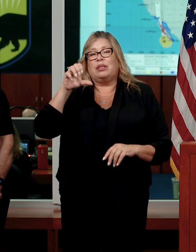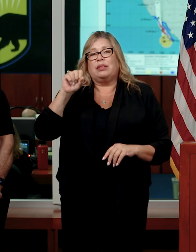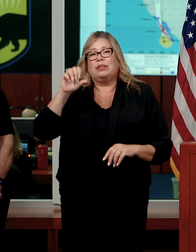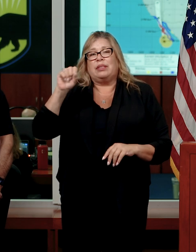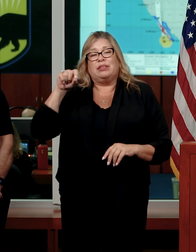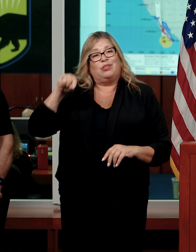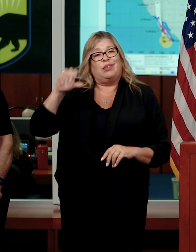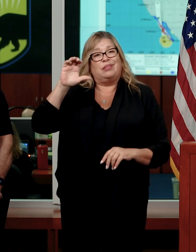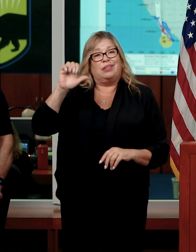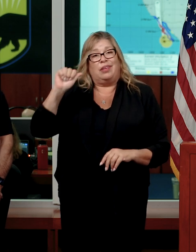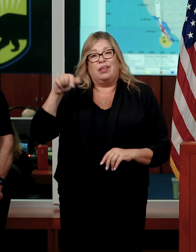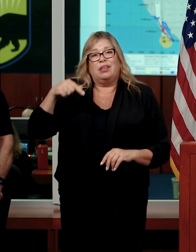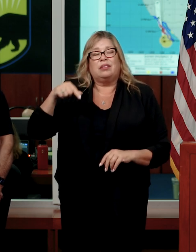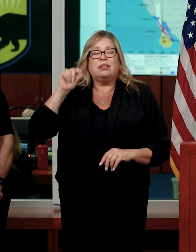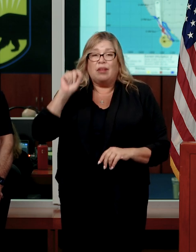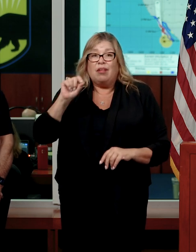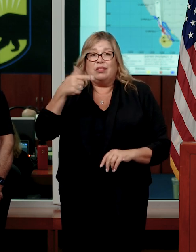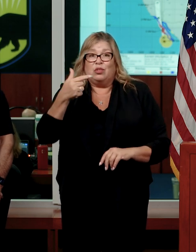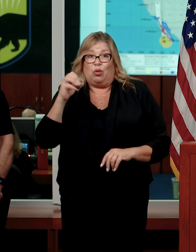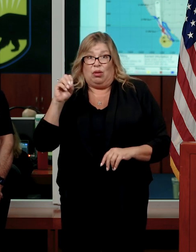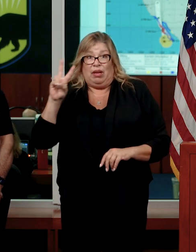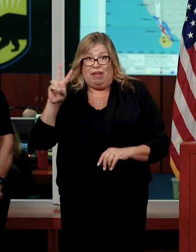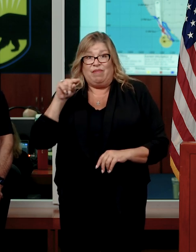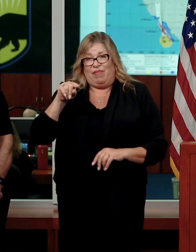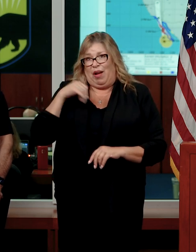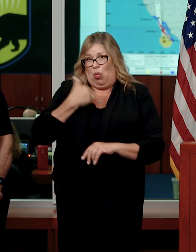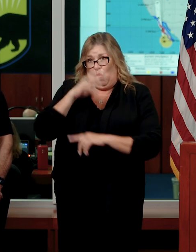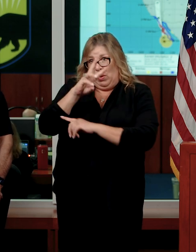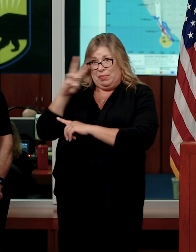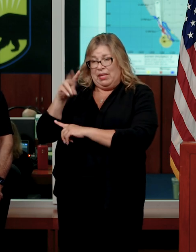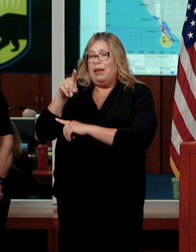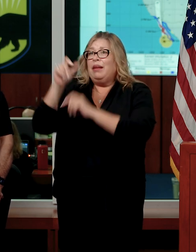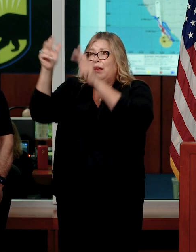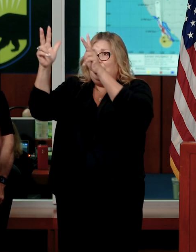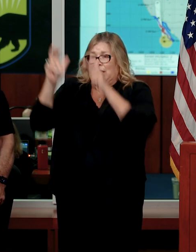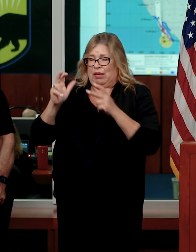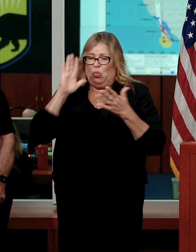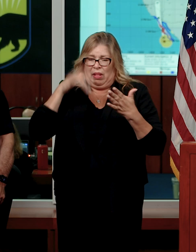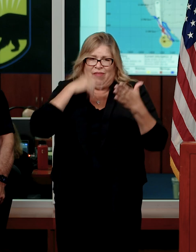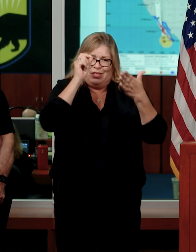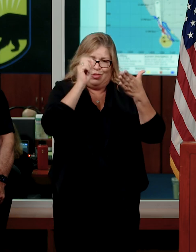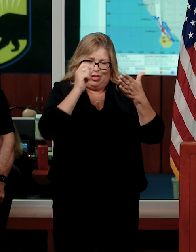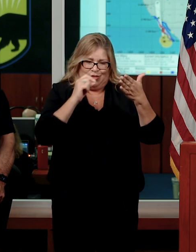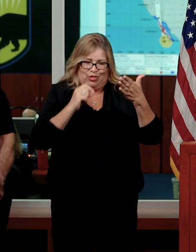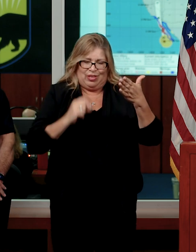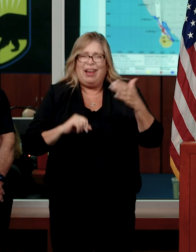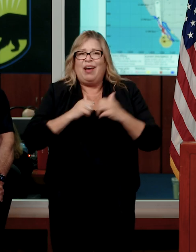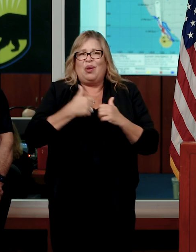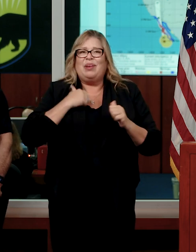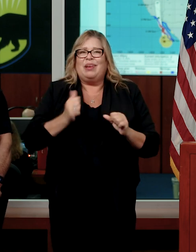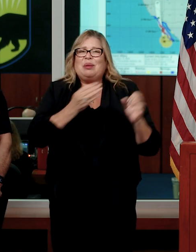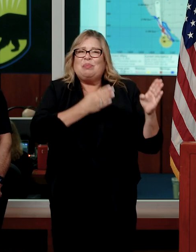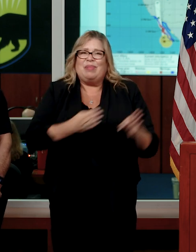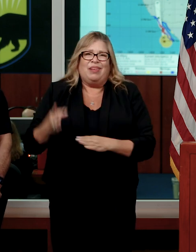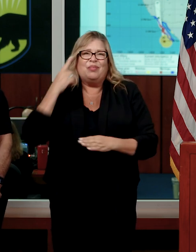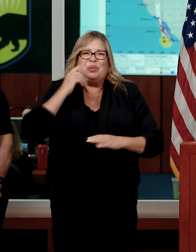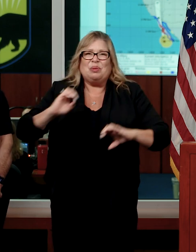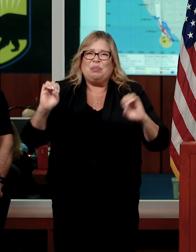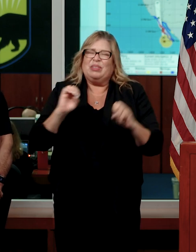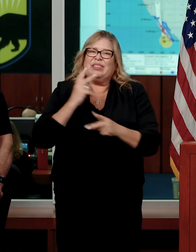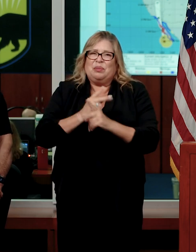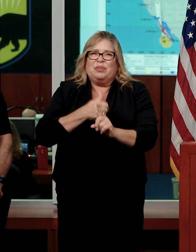.ca.gov and download your template for your personal emergency plan to keep you and your family safe.